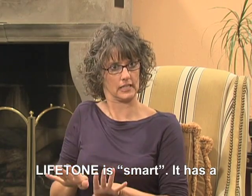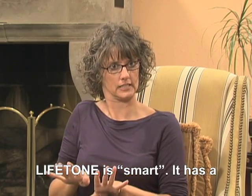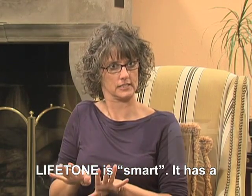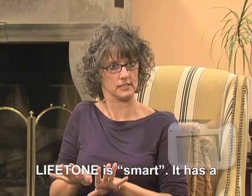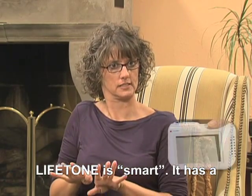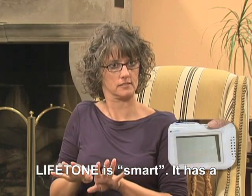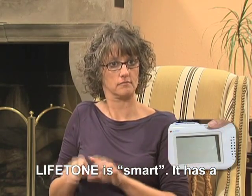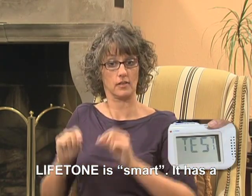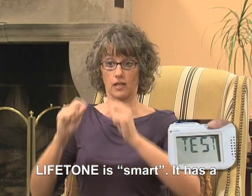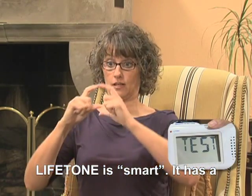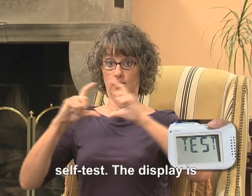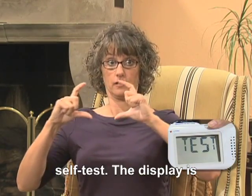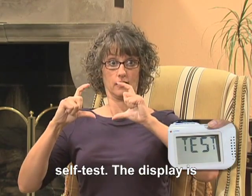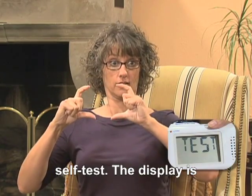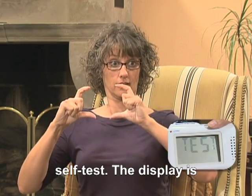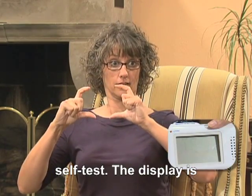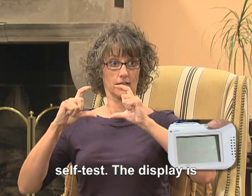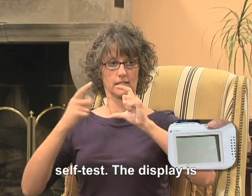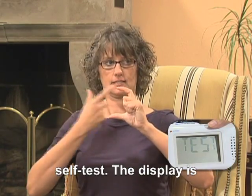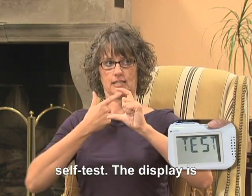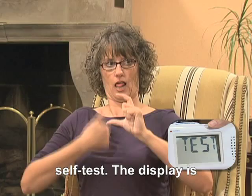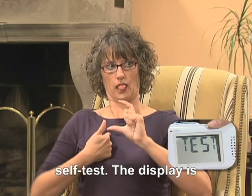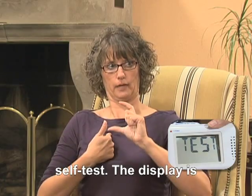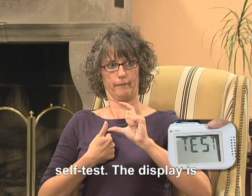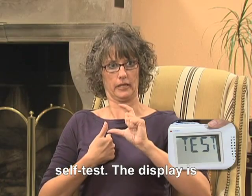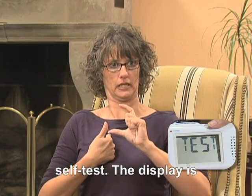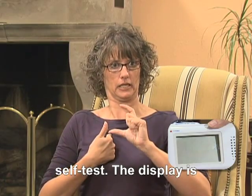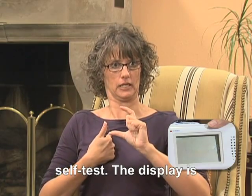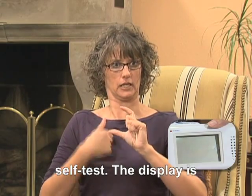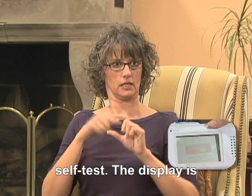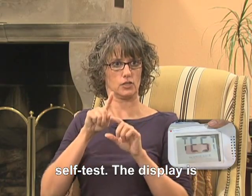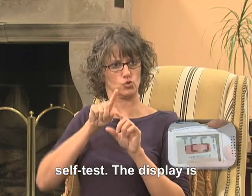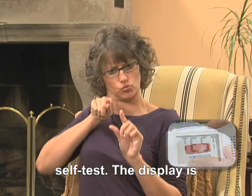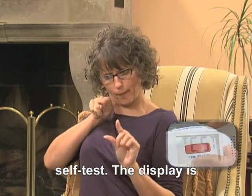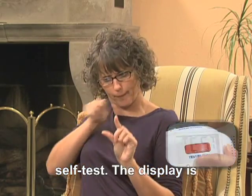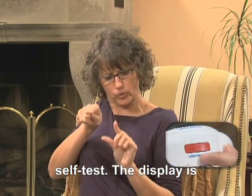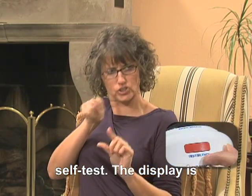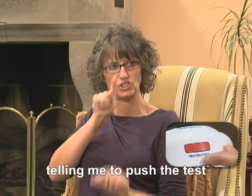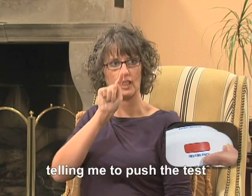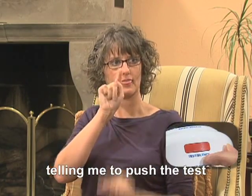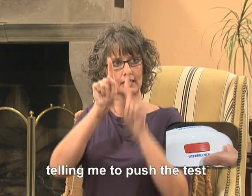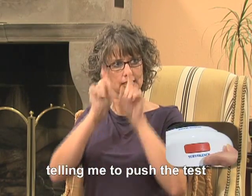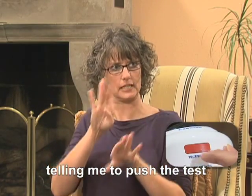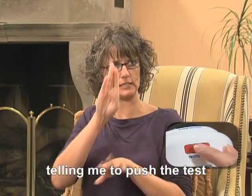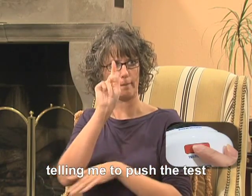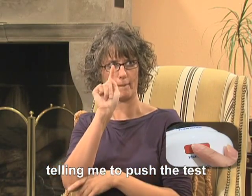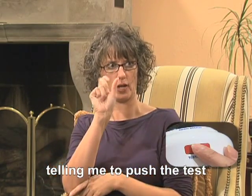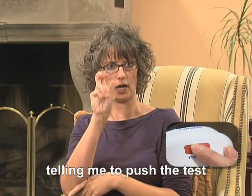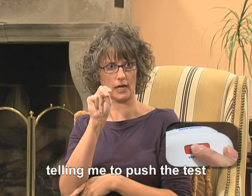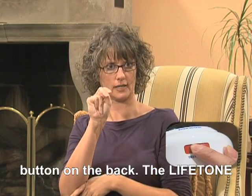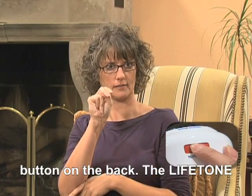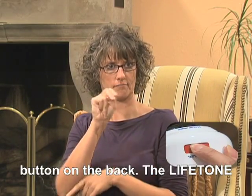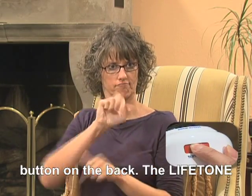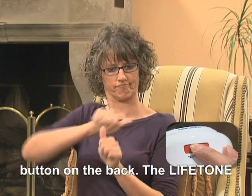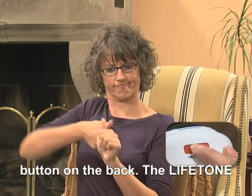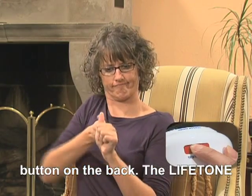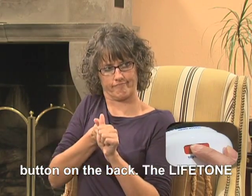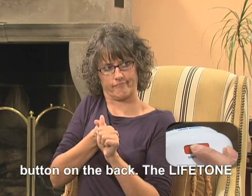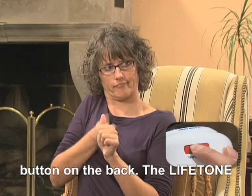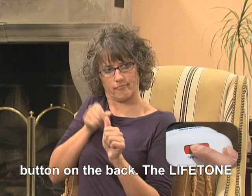It has a self-test. The display is telling me to push the test button on the back.